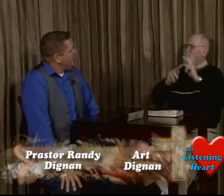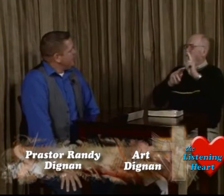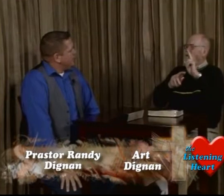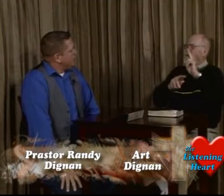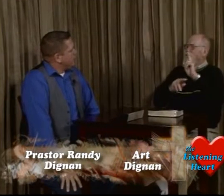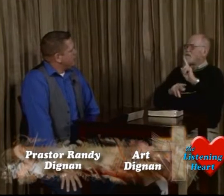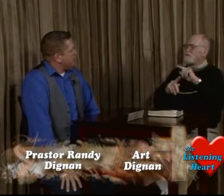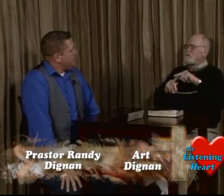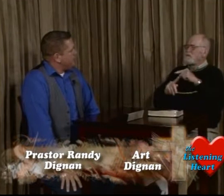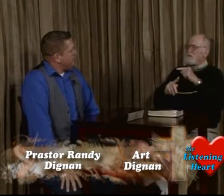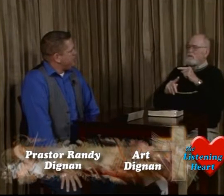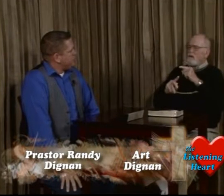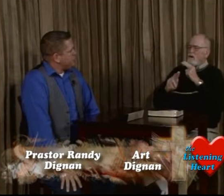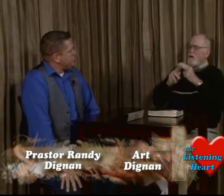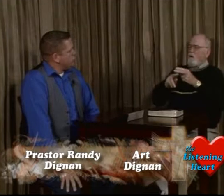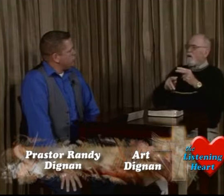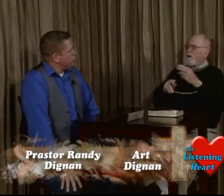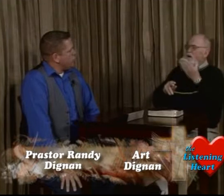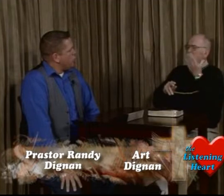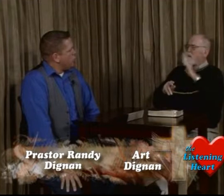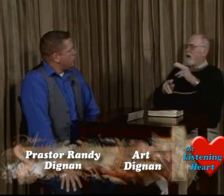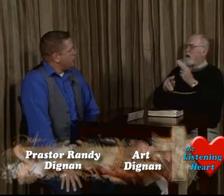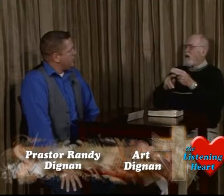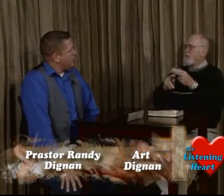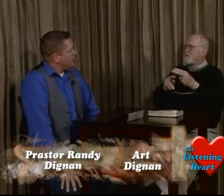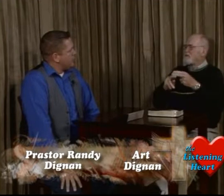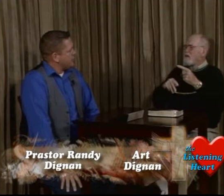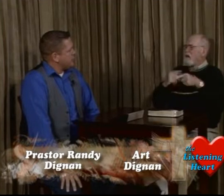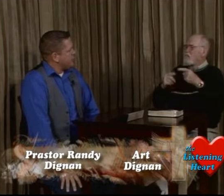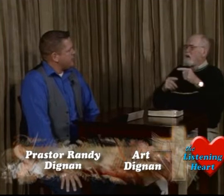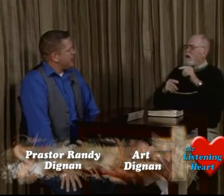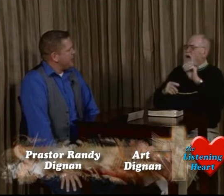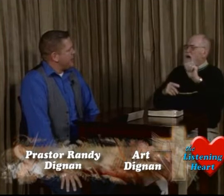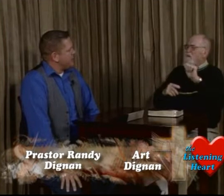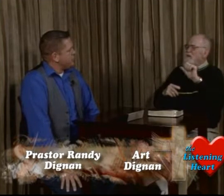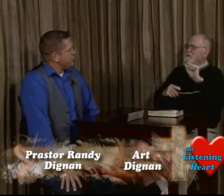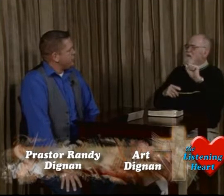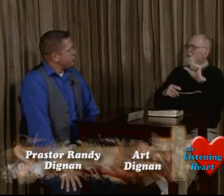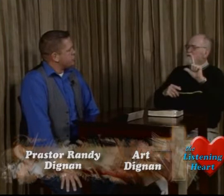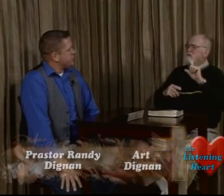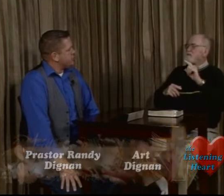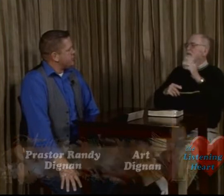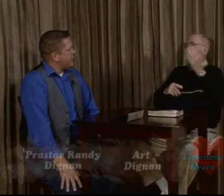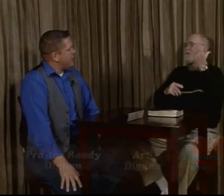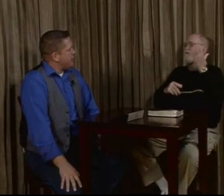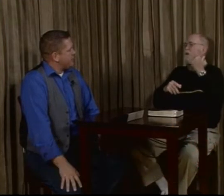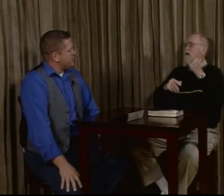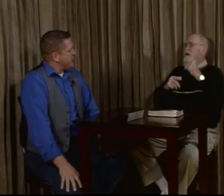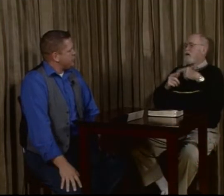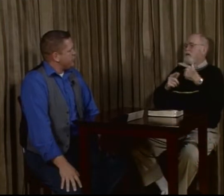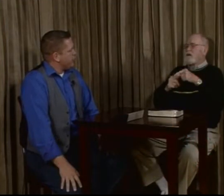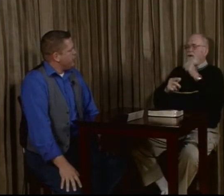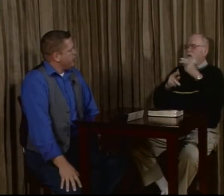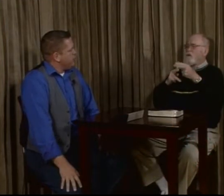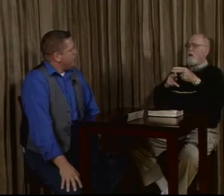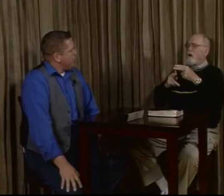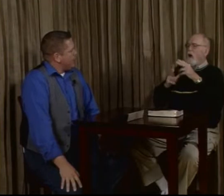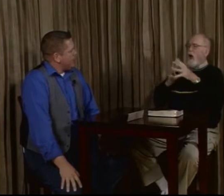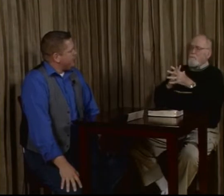A long time ago, people used to call American Sign Language bad names. Their descriptions of American Sign Language were more in a negative